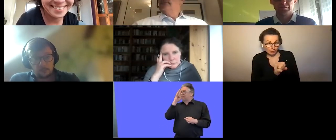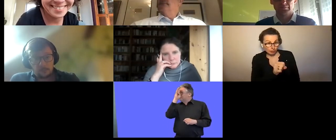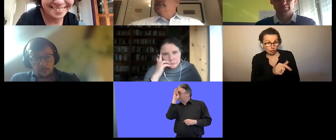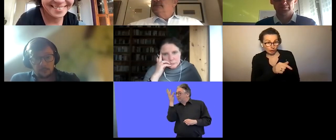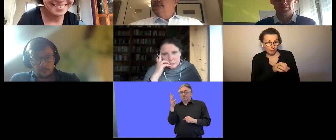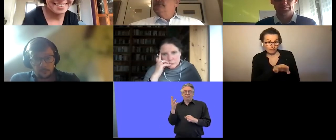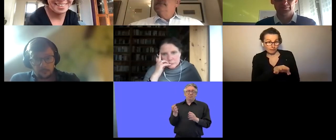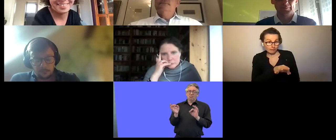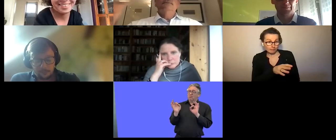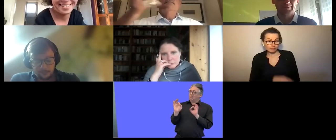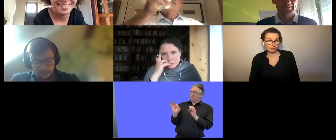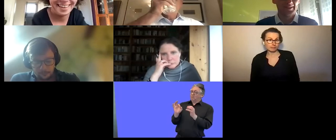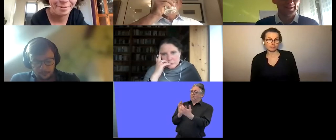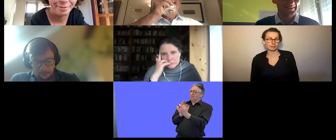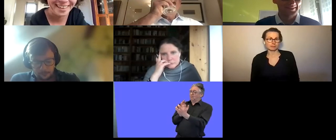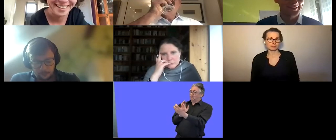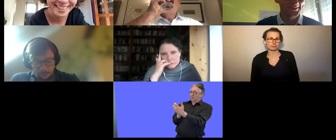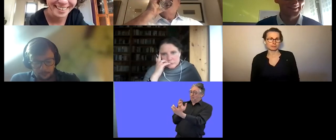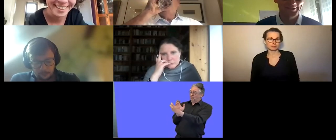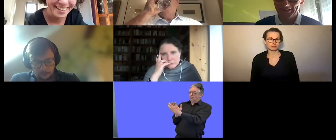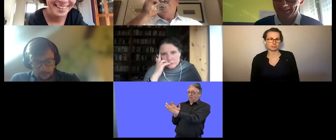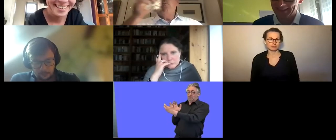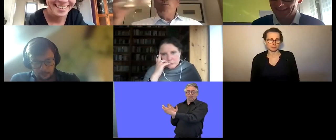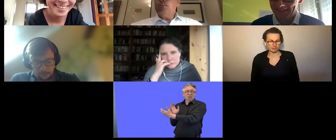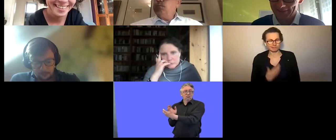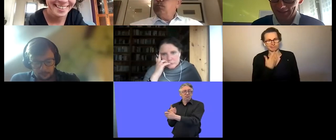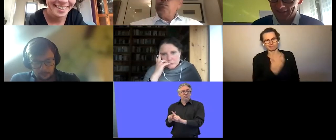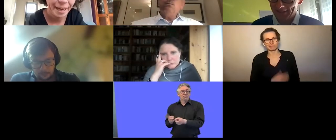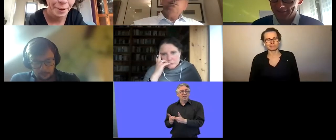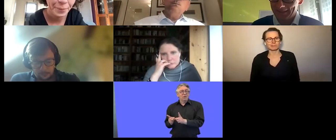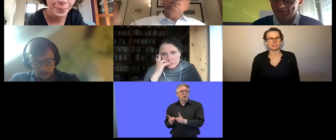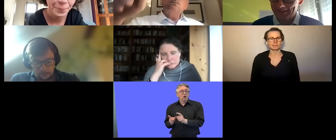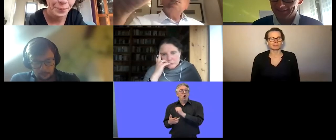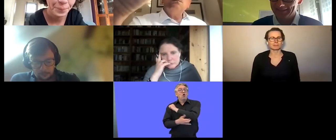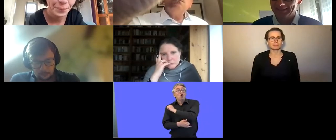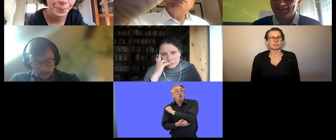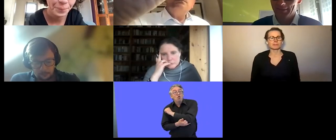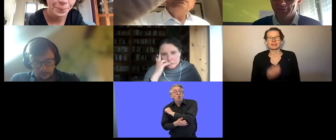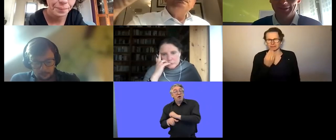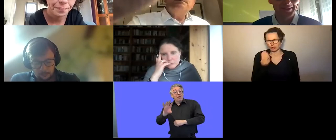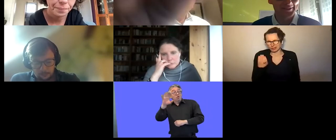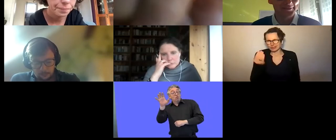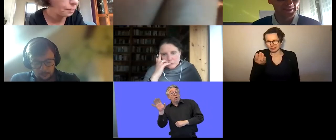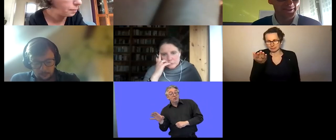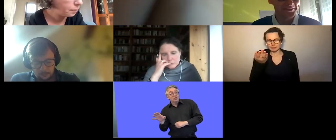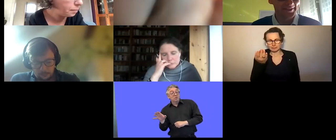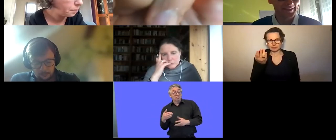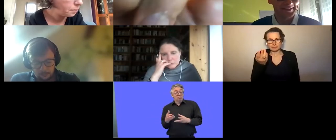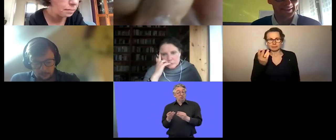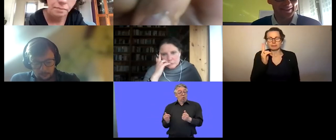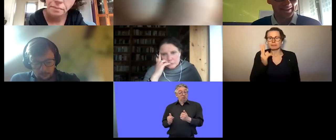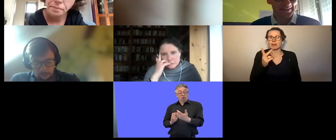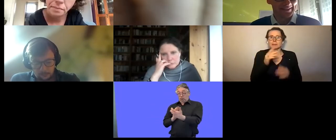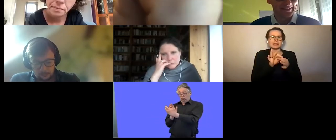stef de kock please yes yes thank you uh no i would like to add that indeed about the the figures